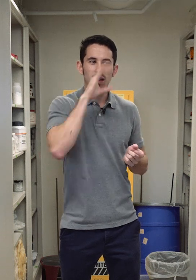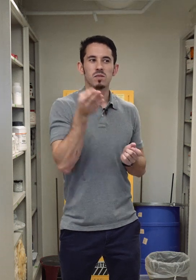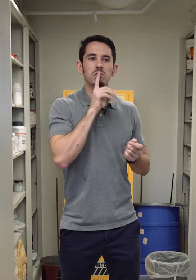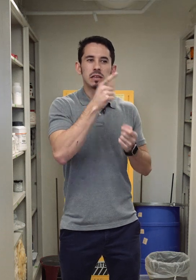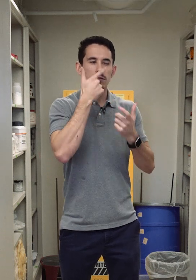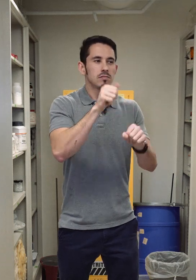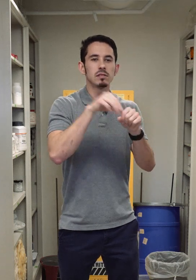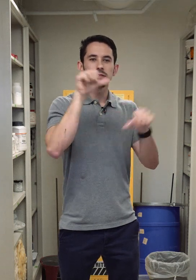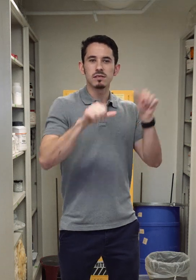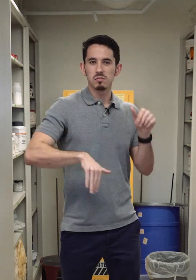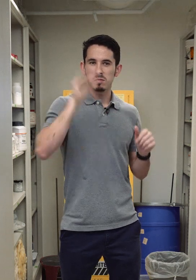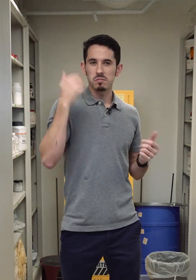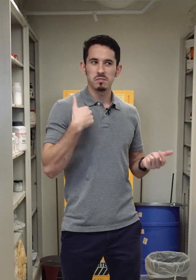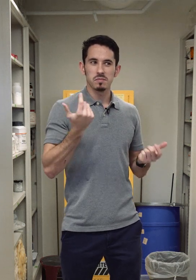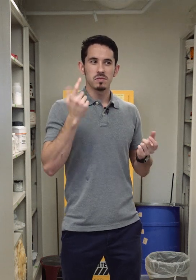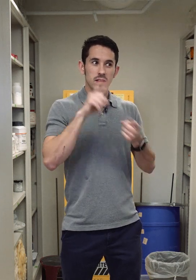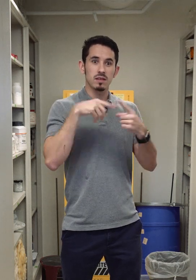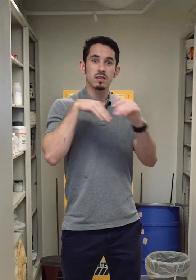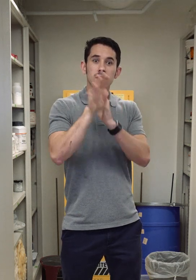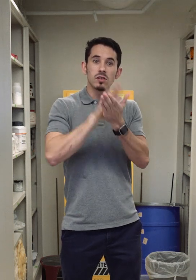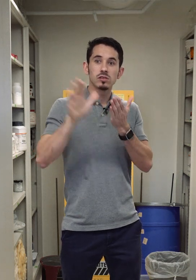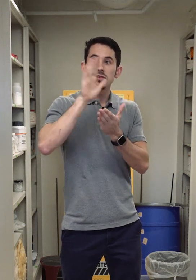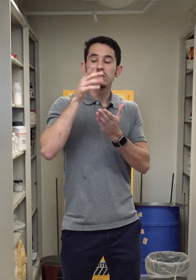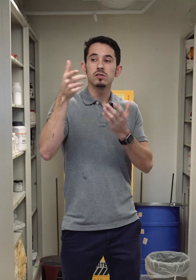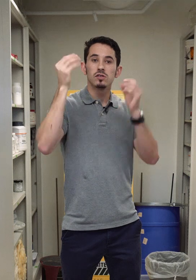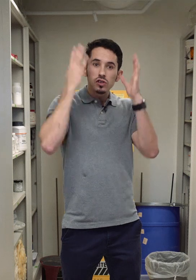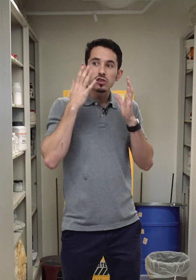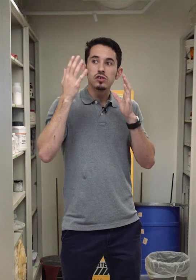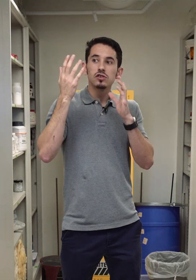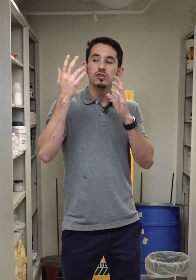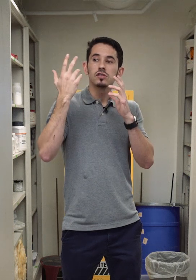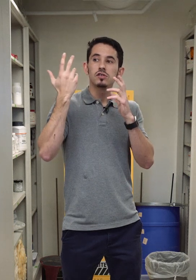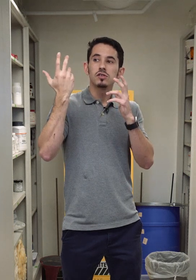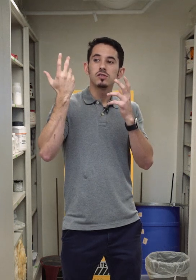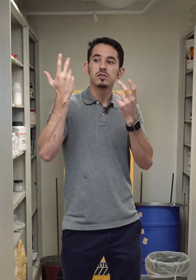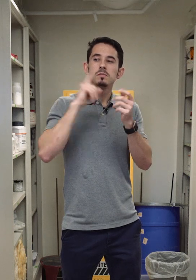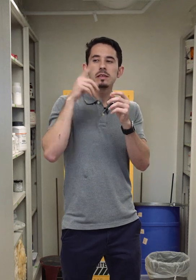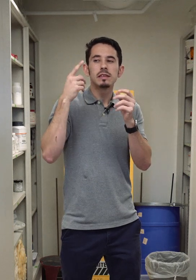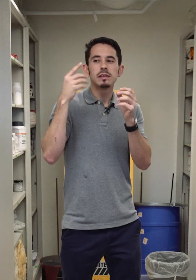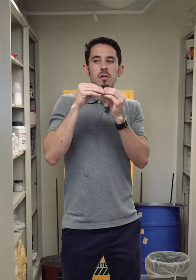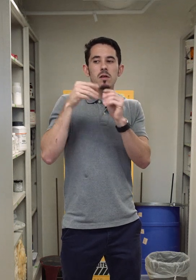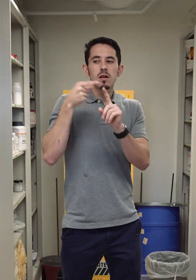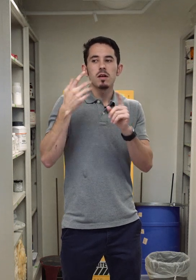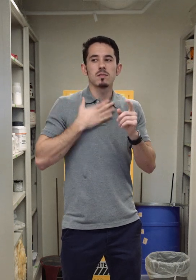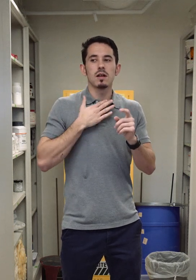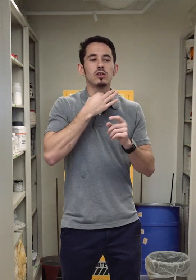science in academic settings growing up until I went to college. And I had teachers that were able to spark my